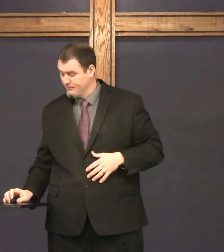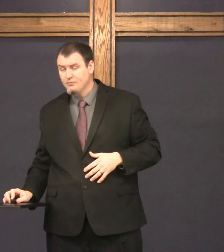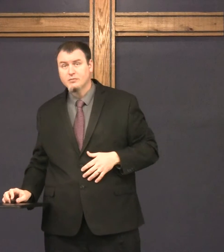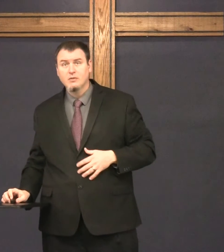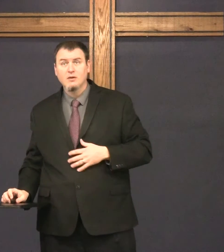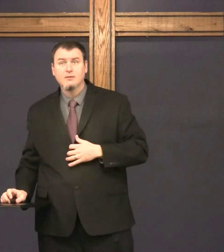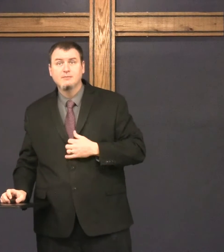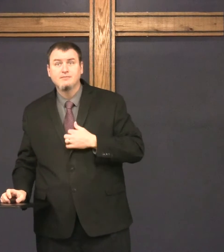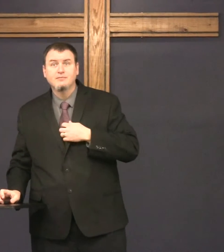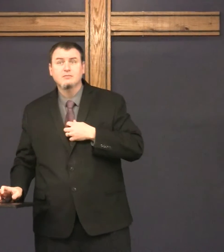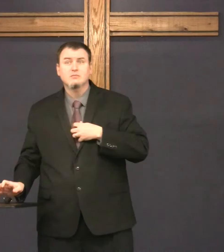him.